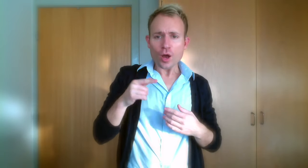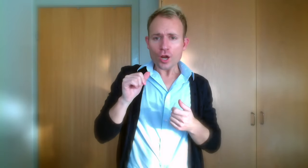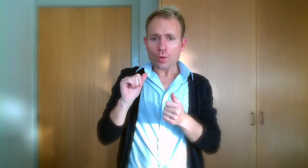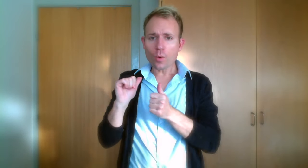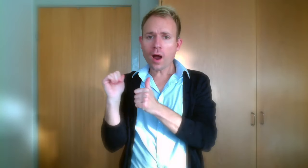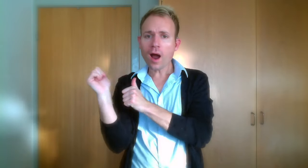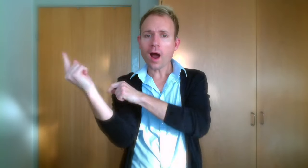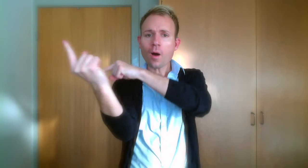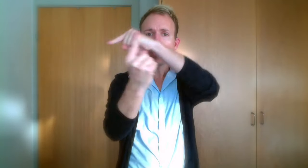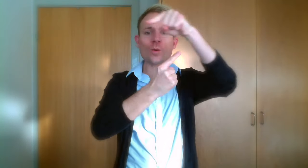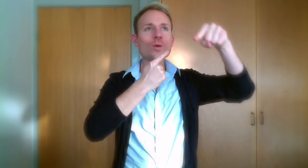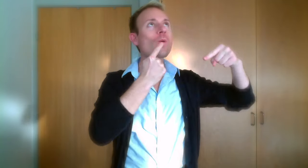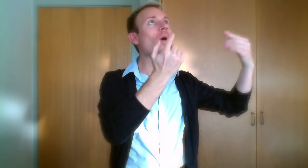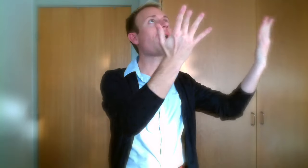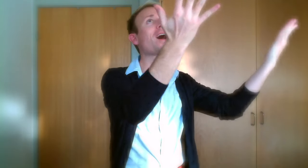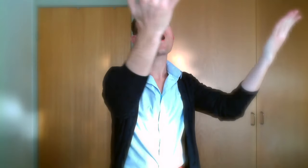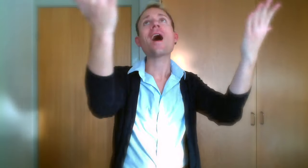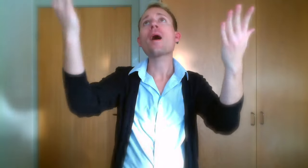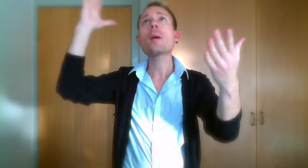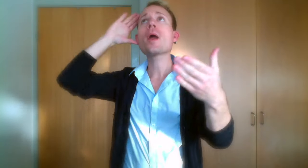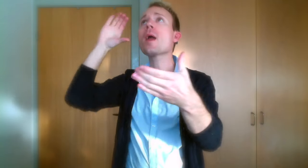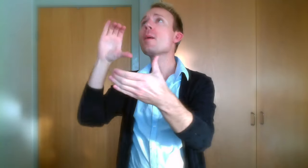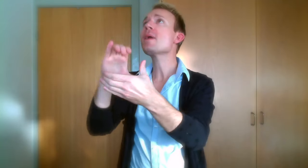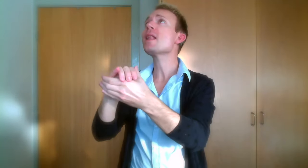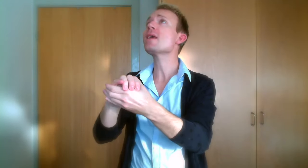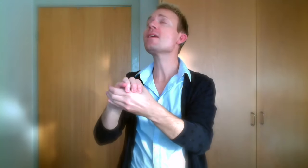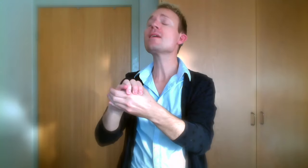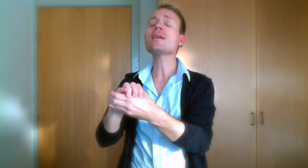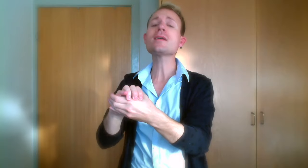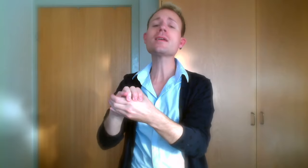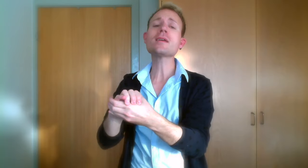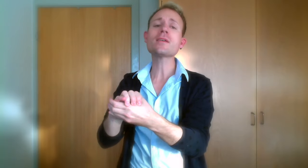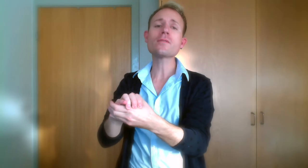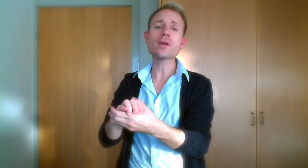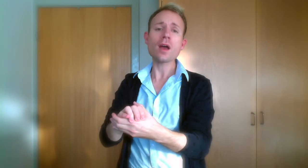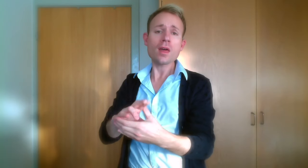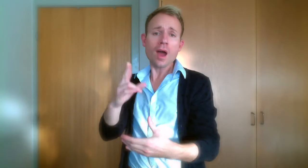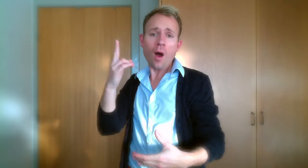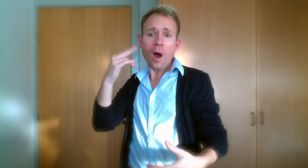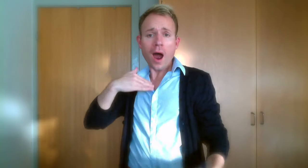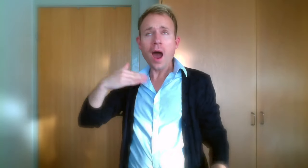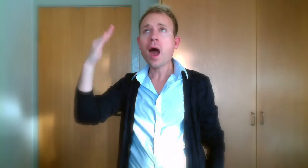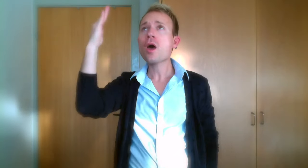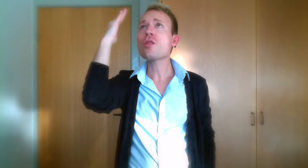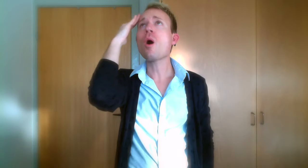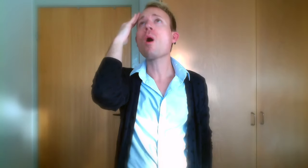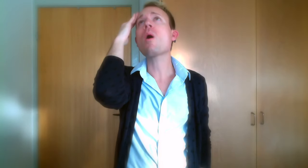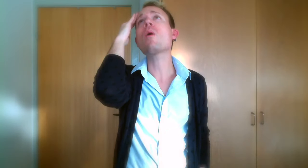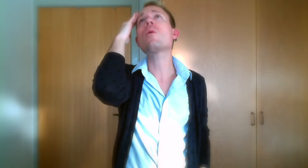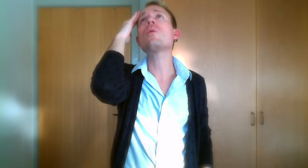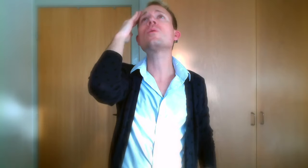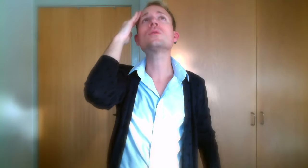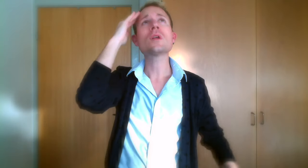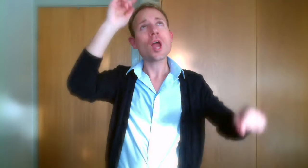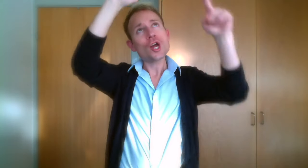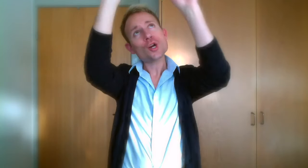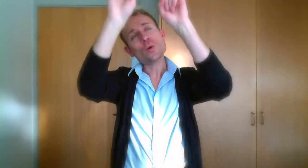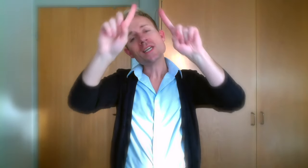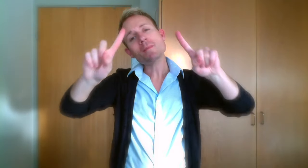around what I believed Now all that I know on Christmas